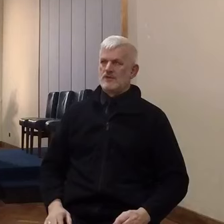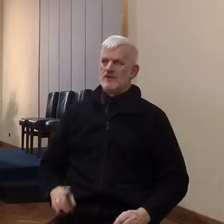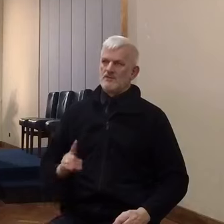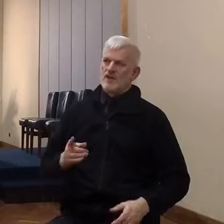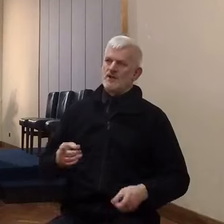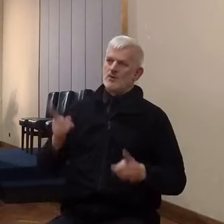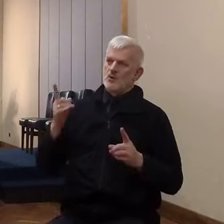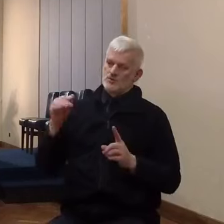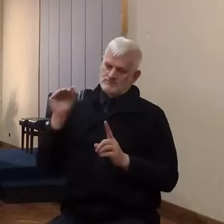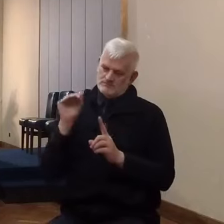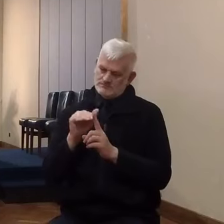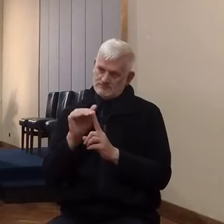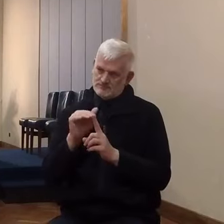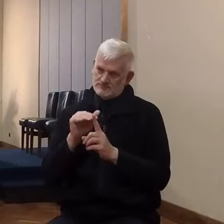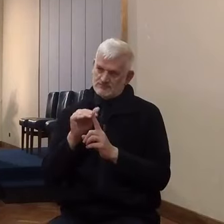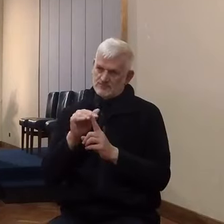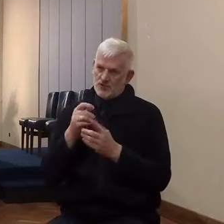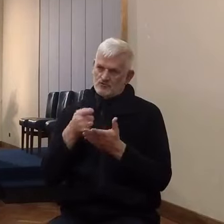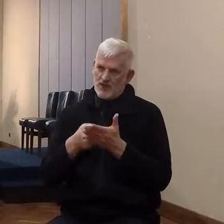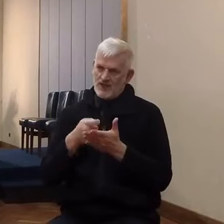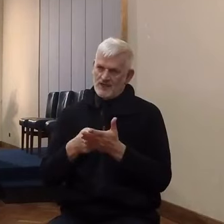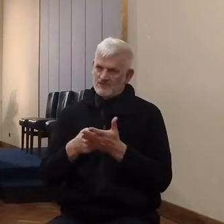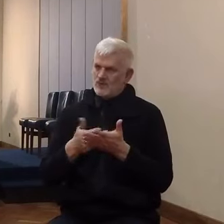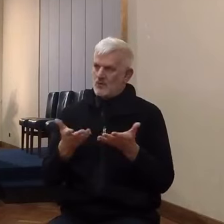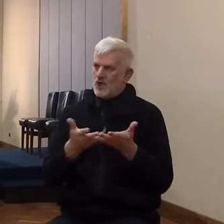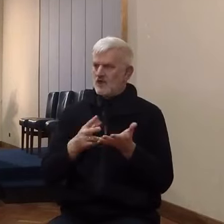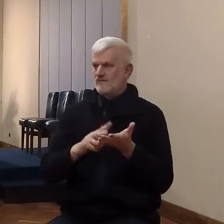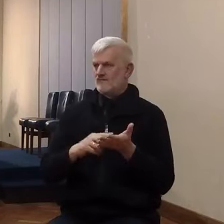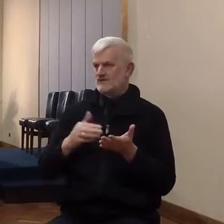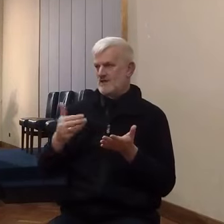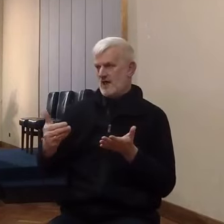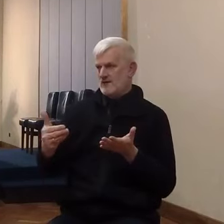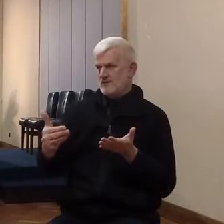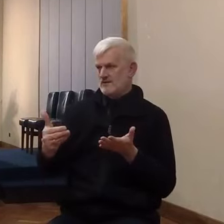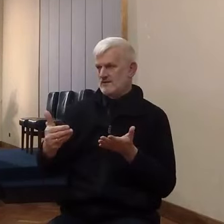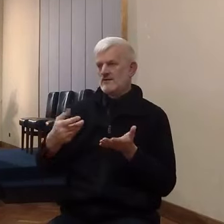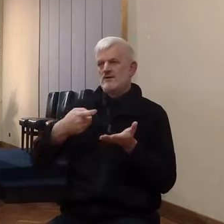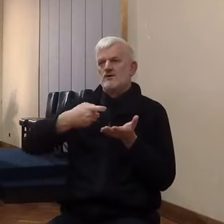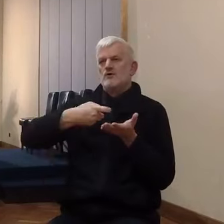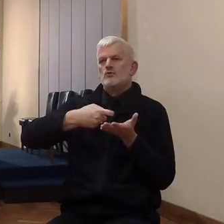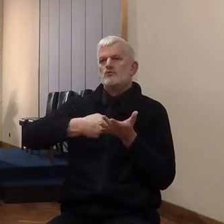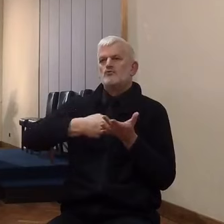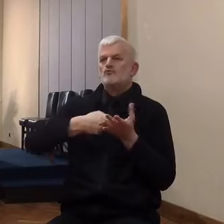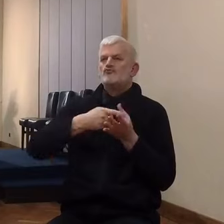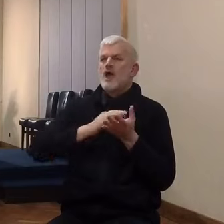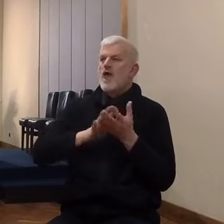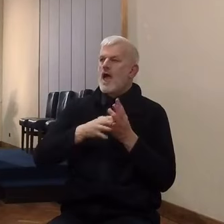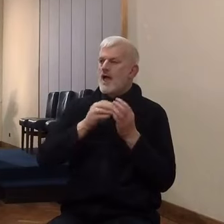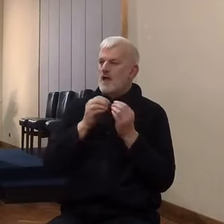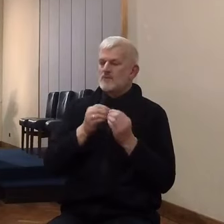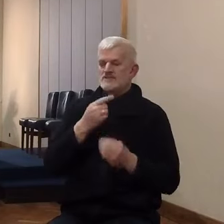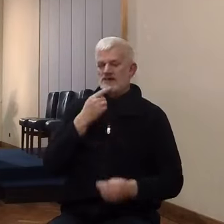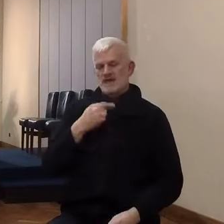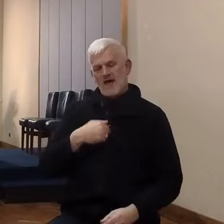read about it in verse nine. I know that the Lord hath given you the land.